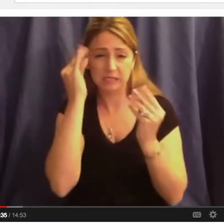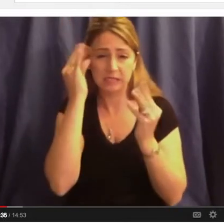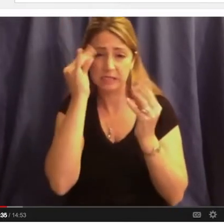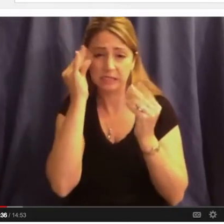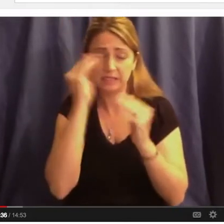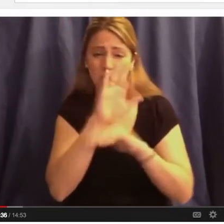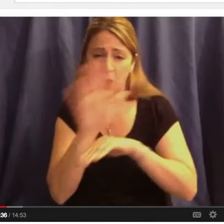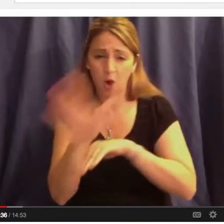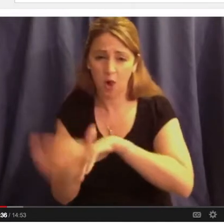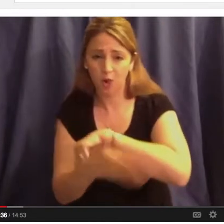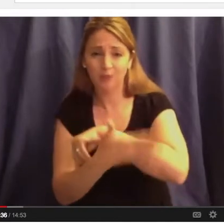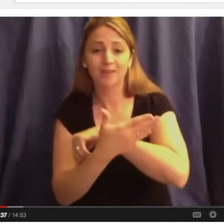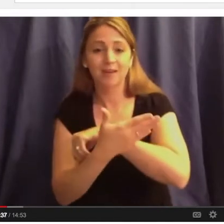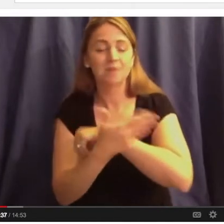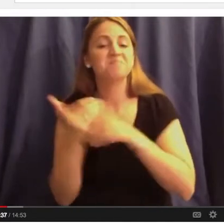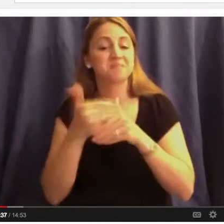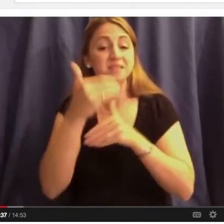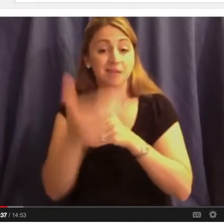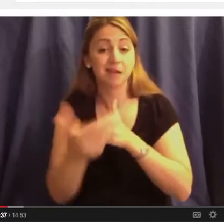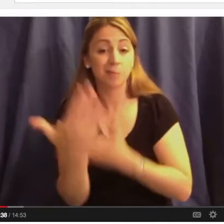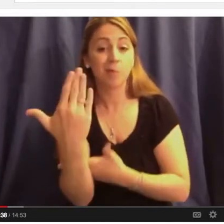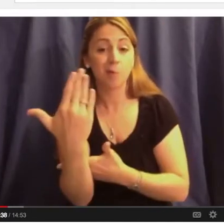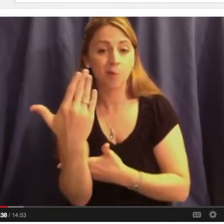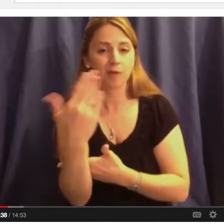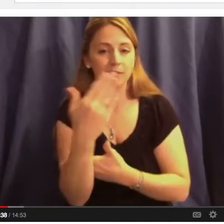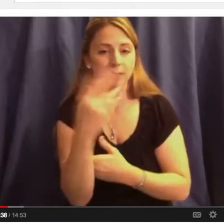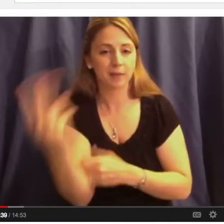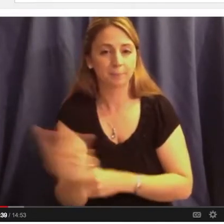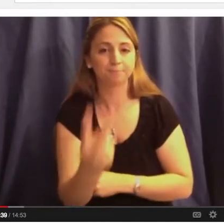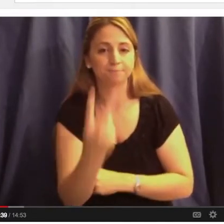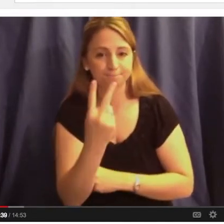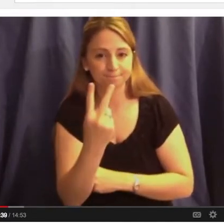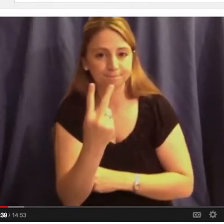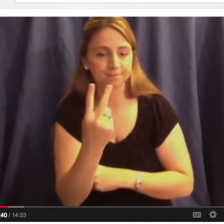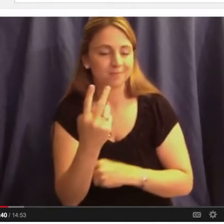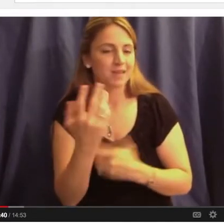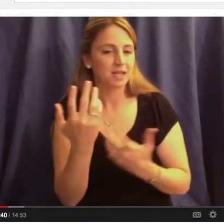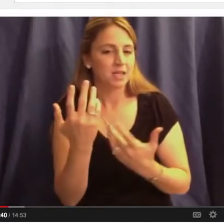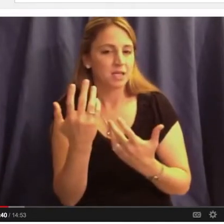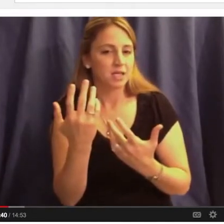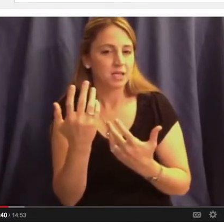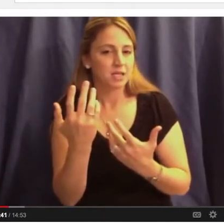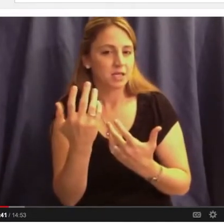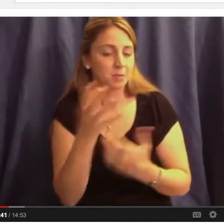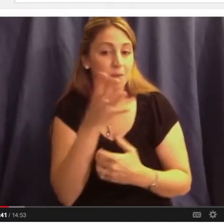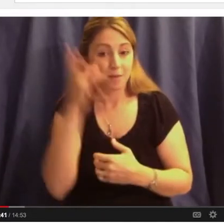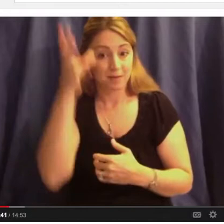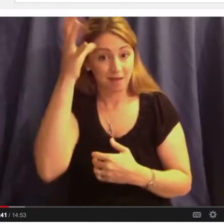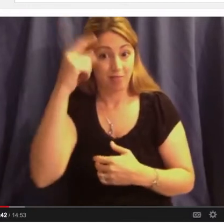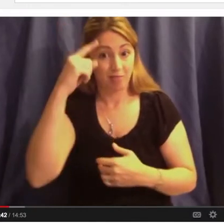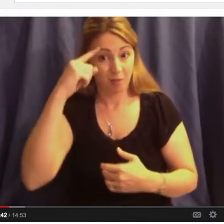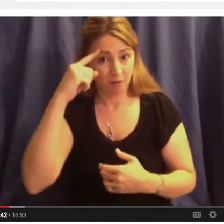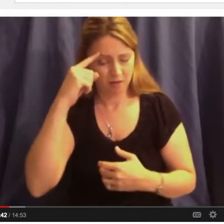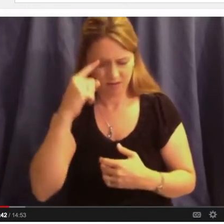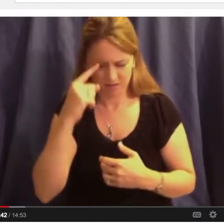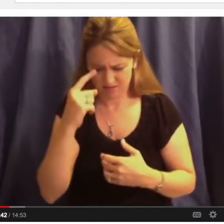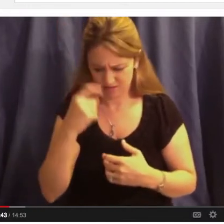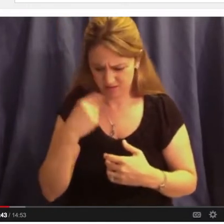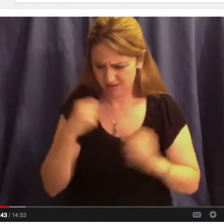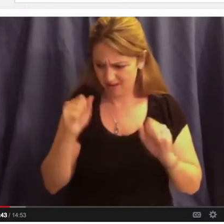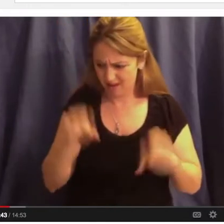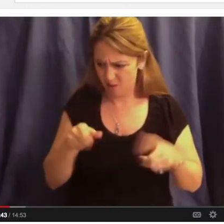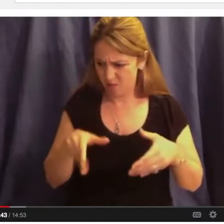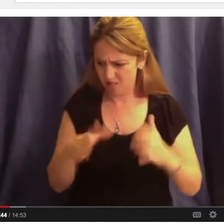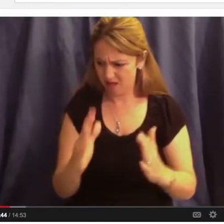not slept. They had been literally crying and praying and thinking, will we let our 12 year old participate